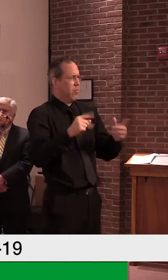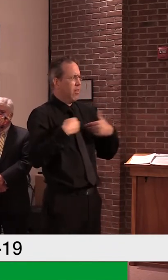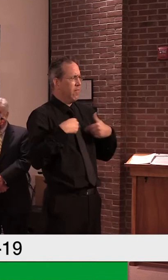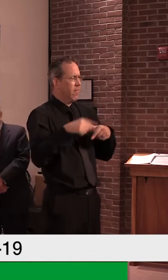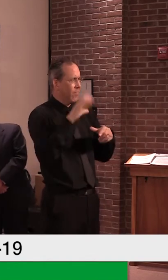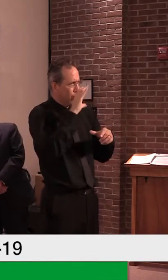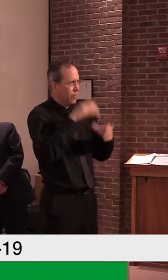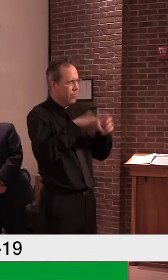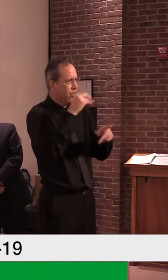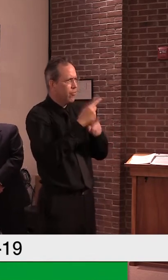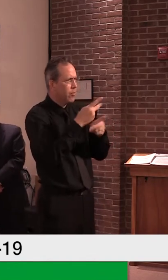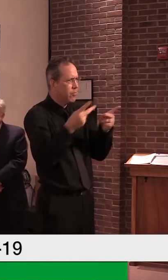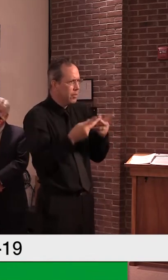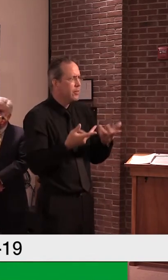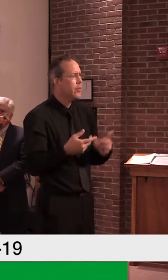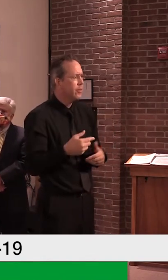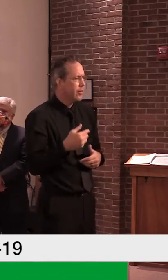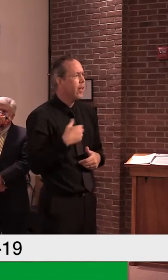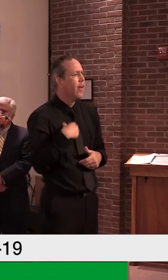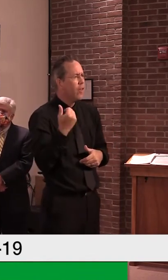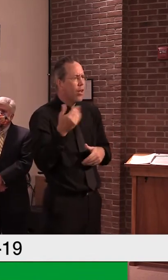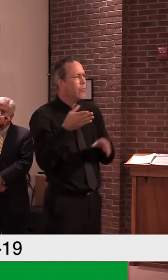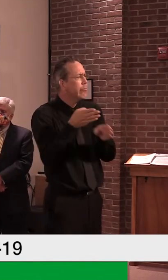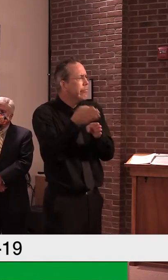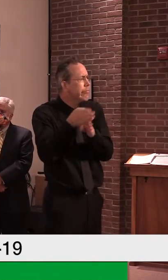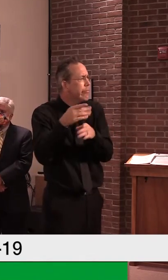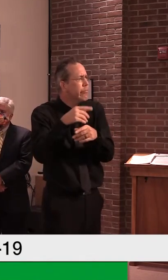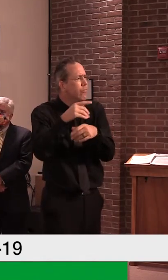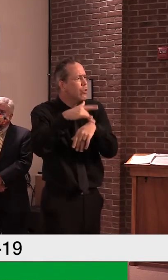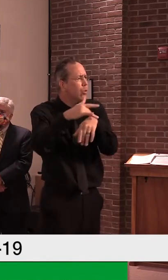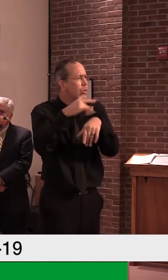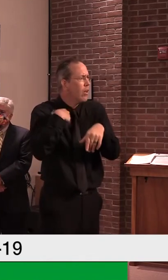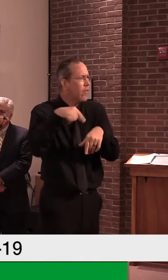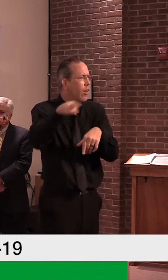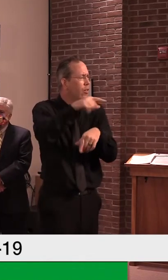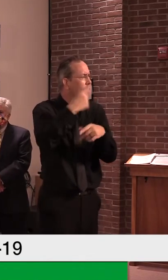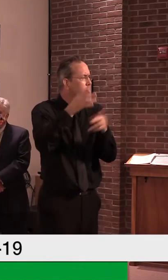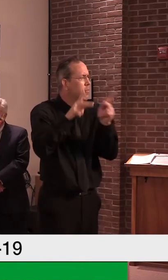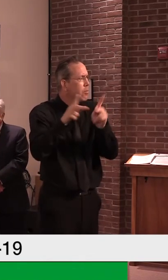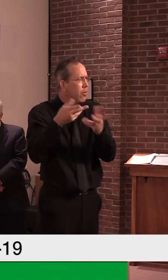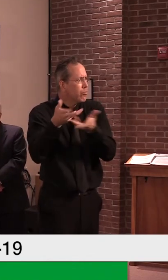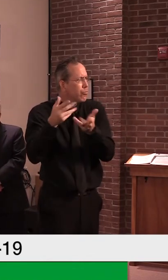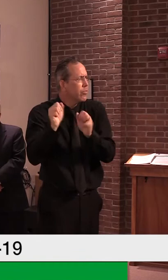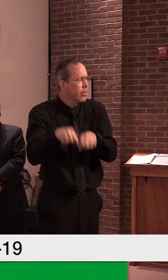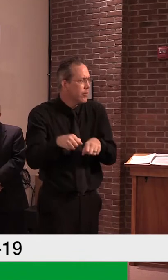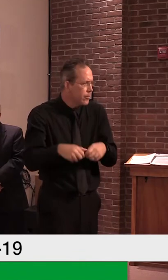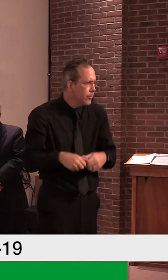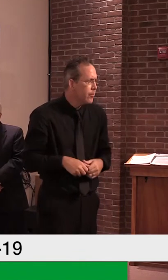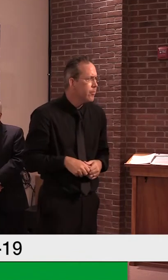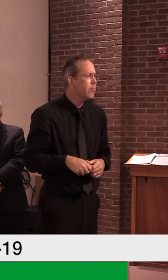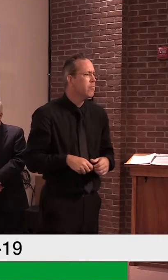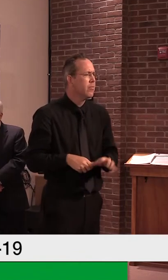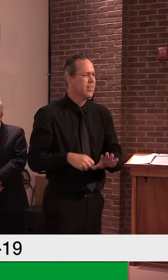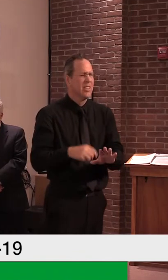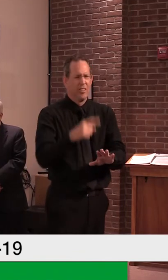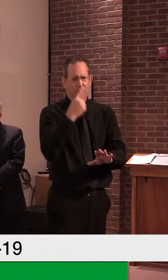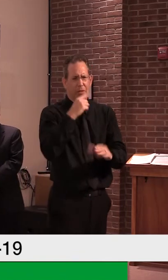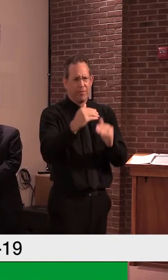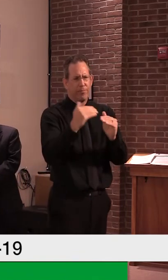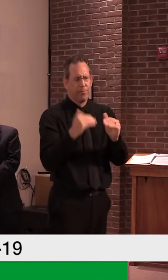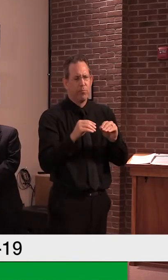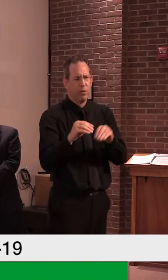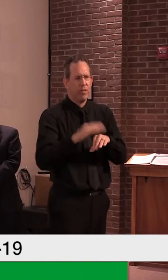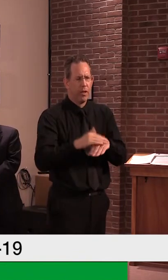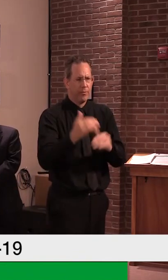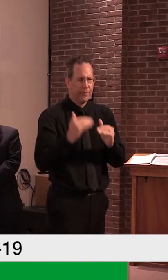So there are, there are other outlets, Steve, is all I can tell you. All right, we're going to move to. Well, I'll, I'll let you move